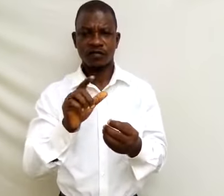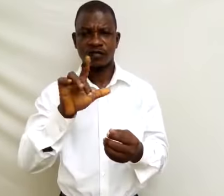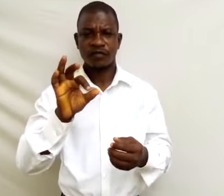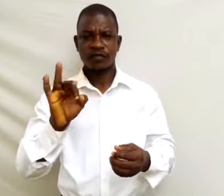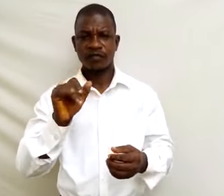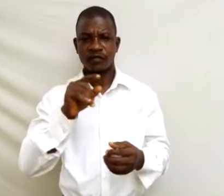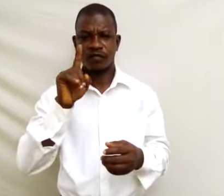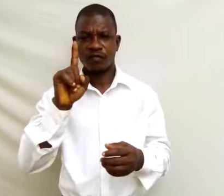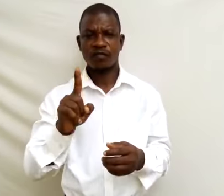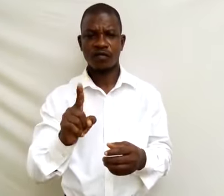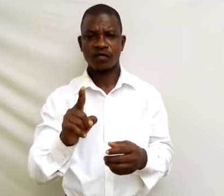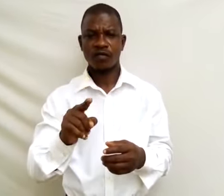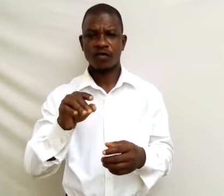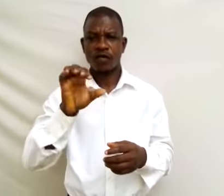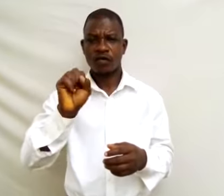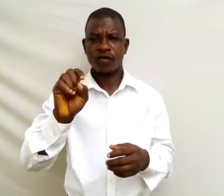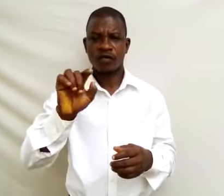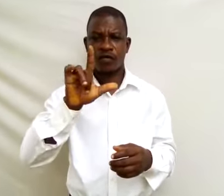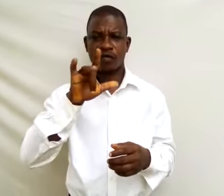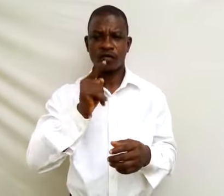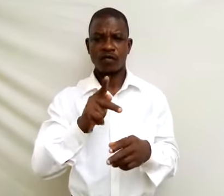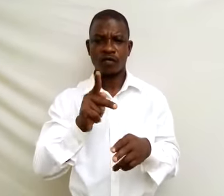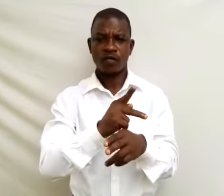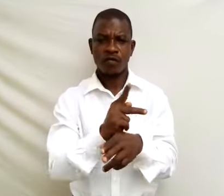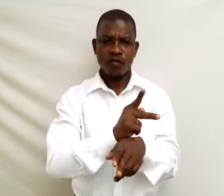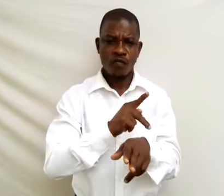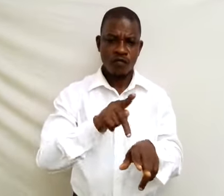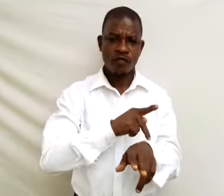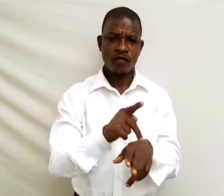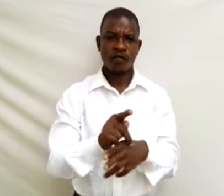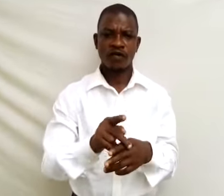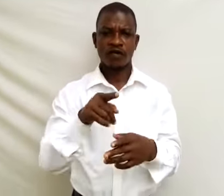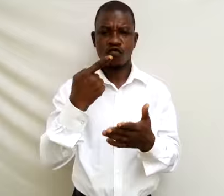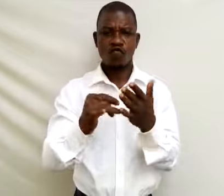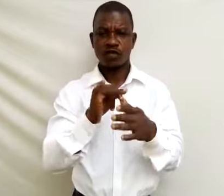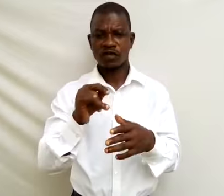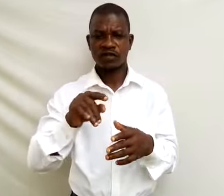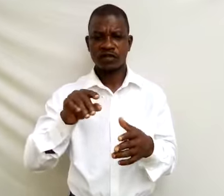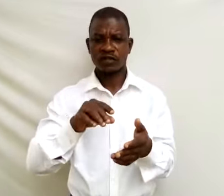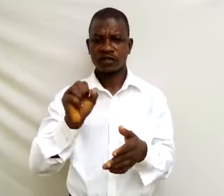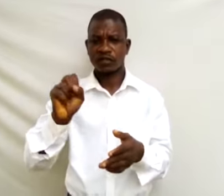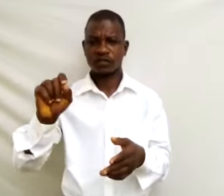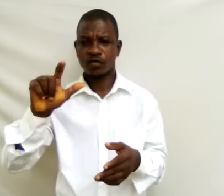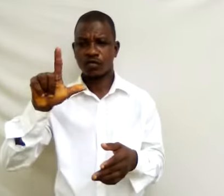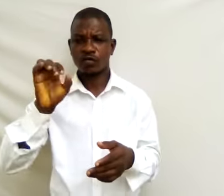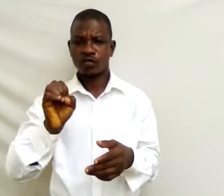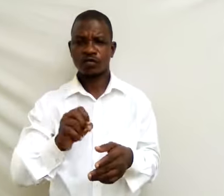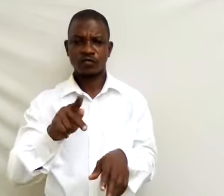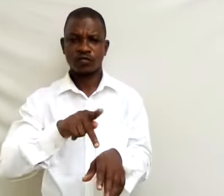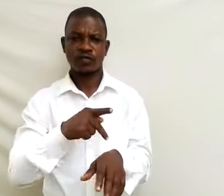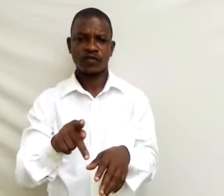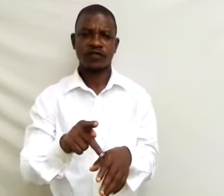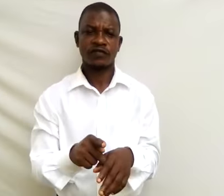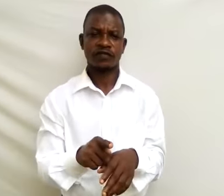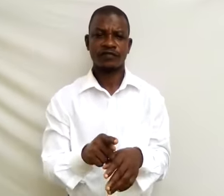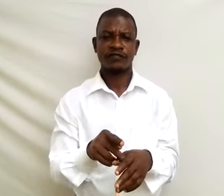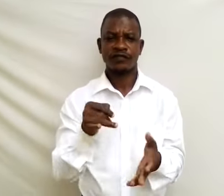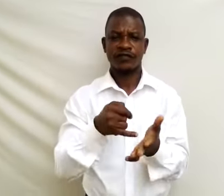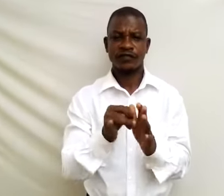One, sole proprietorship. What is sole proprietorship? It is also known